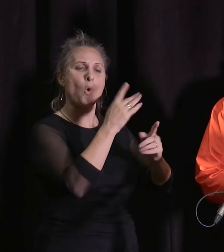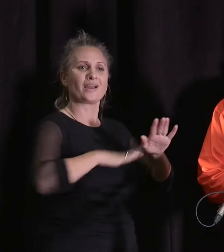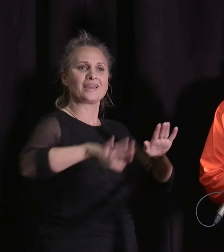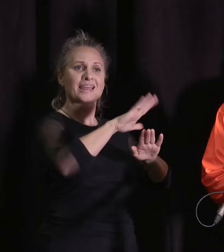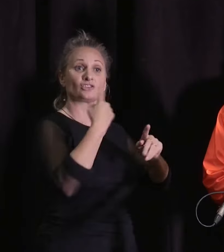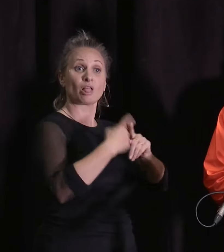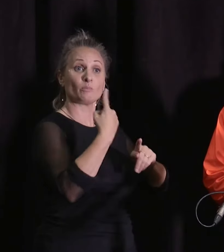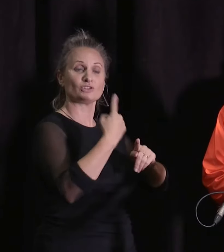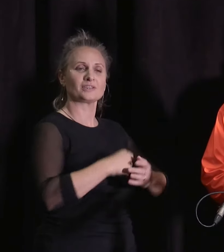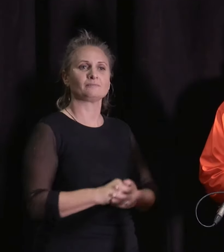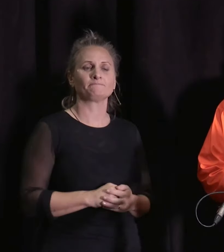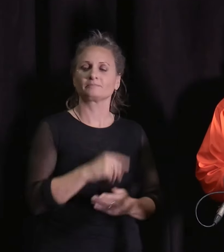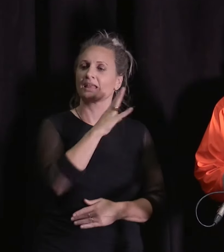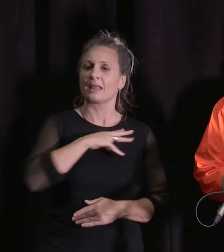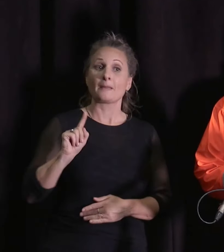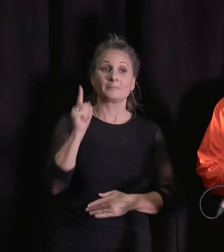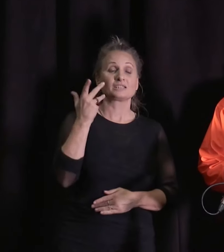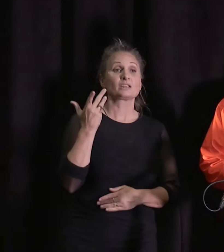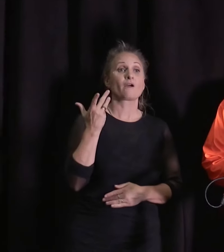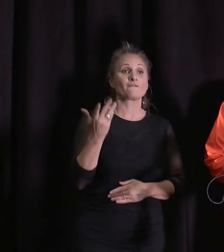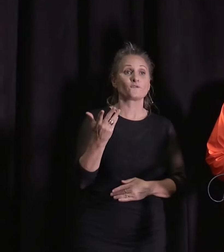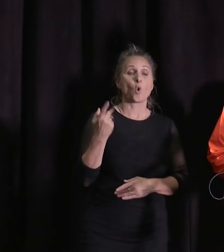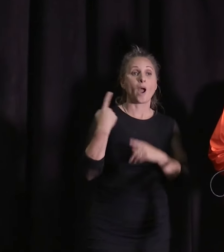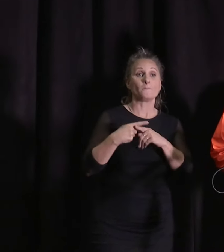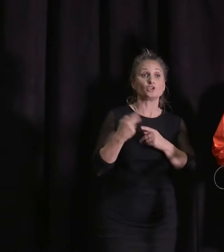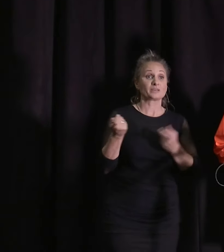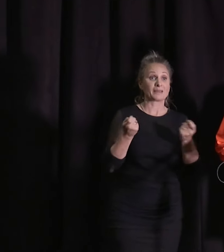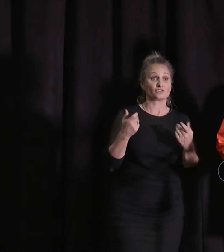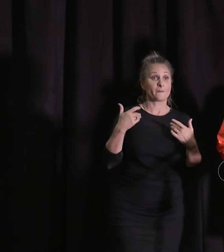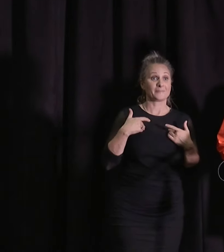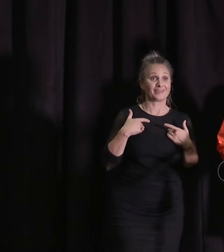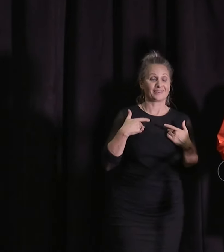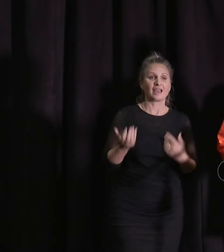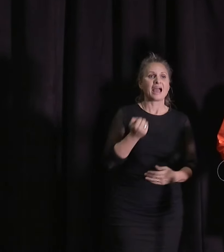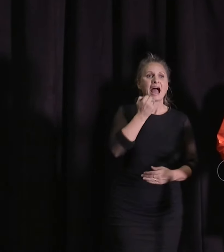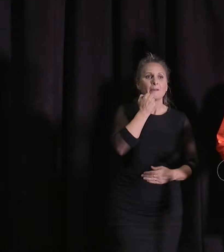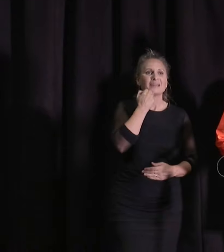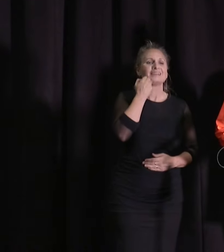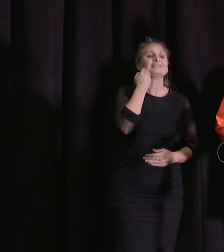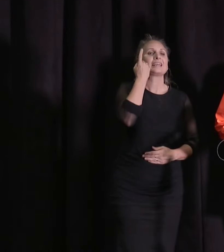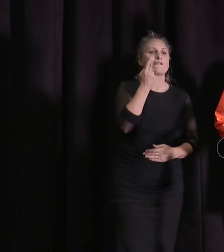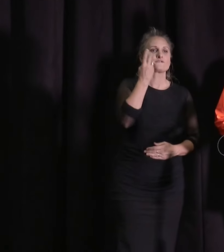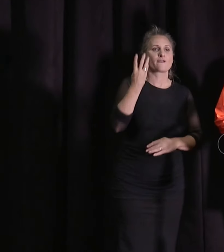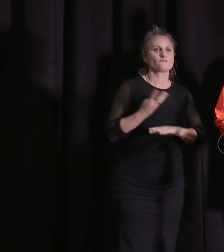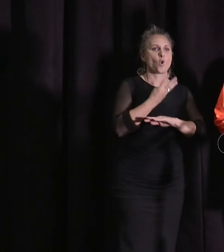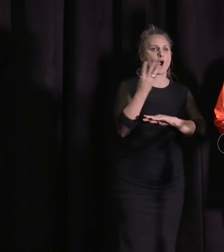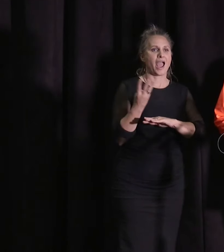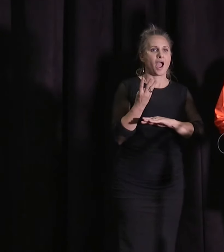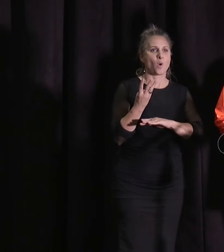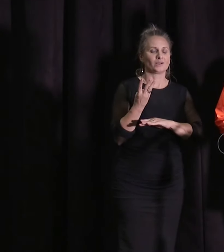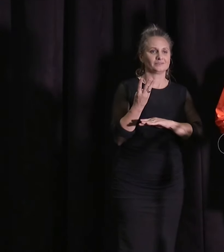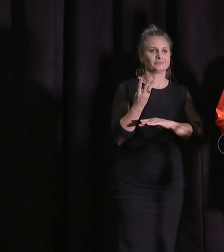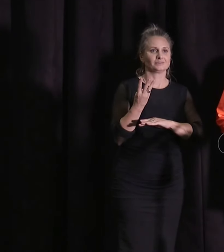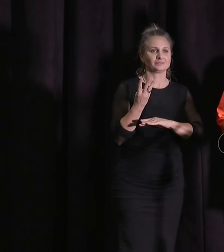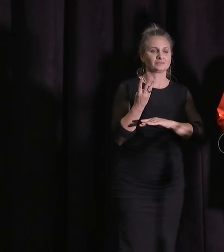The Minister for Emergency Management and I have been getting updates every four hours over the last 24 hours or so. Obviously